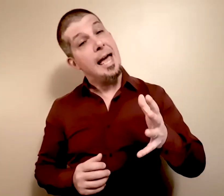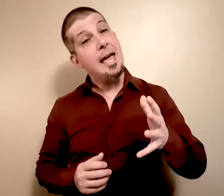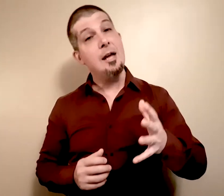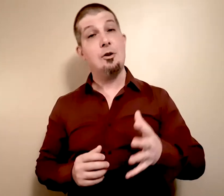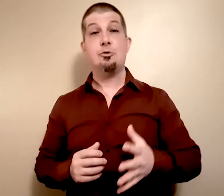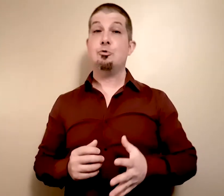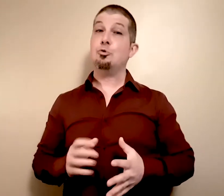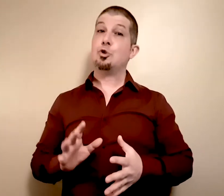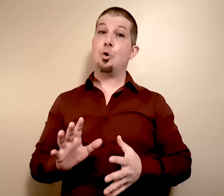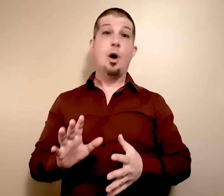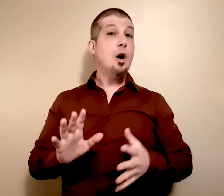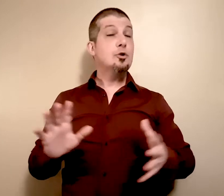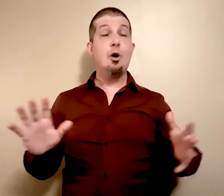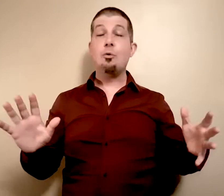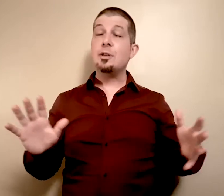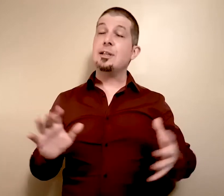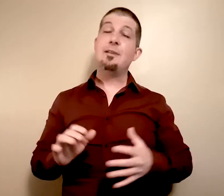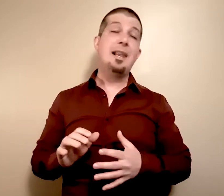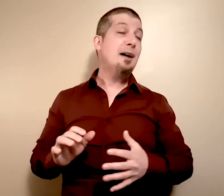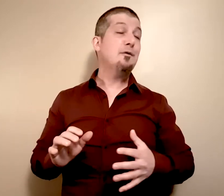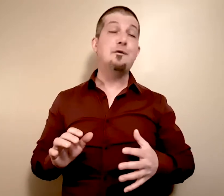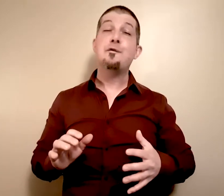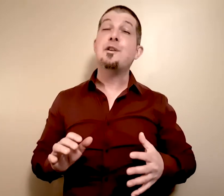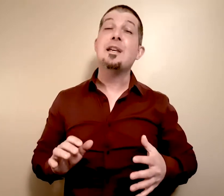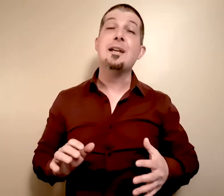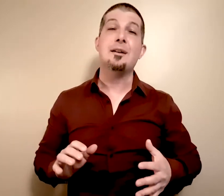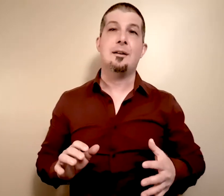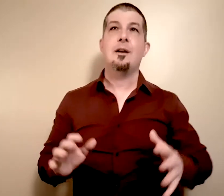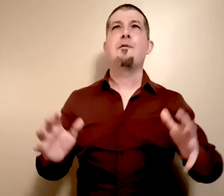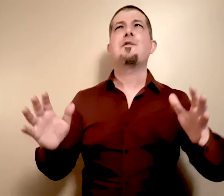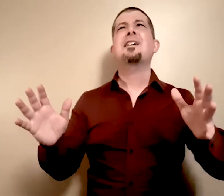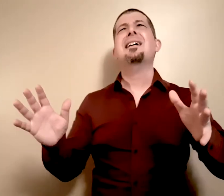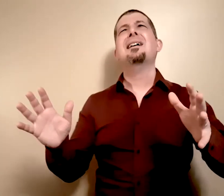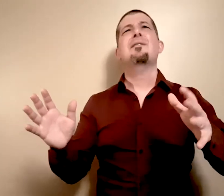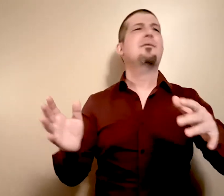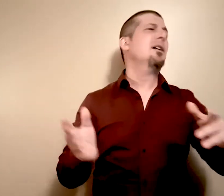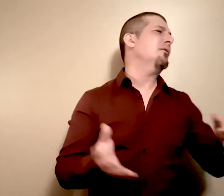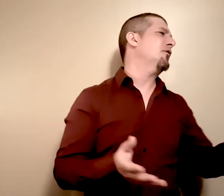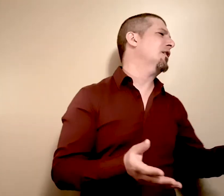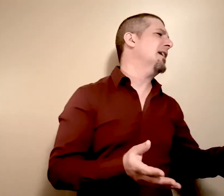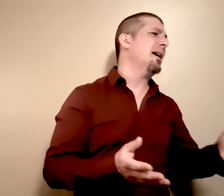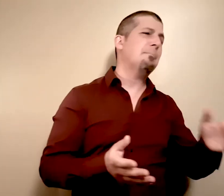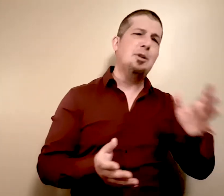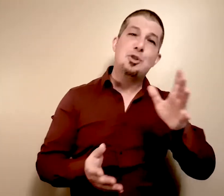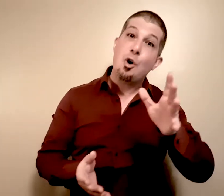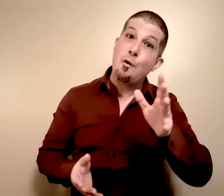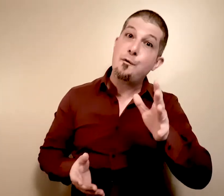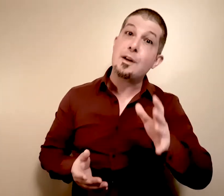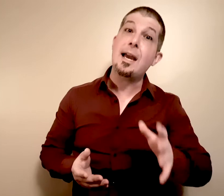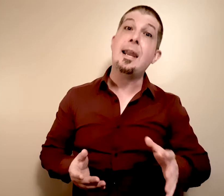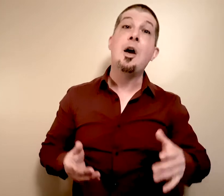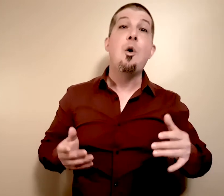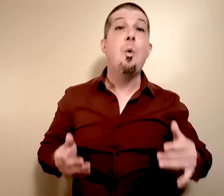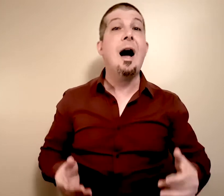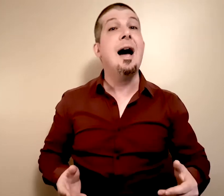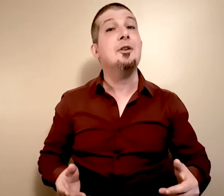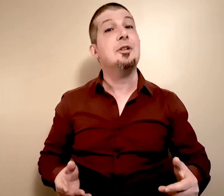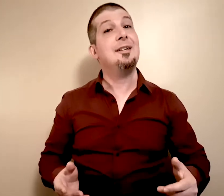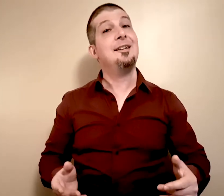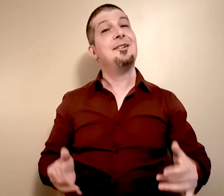hand on you. So don't live life through fear. Forgive and forget. But don't forget why you're here.